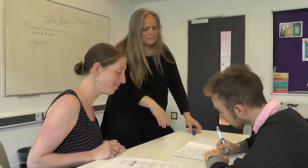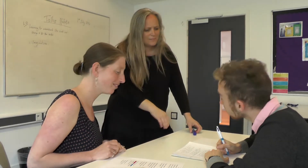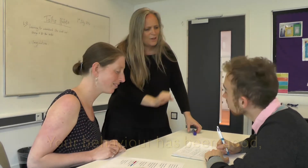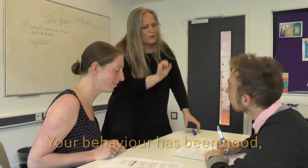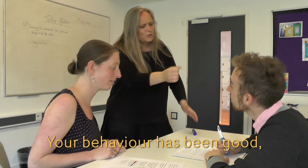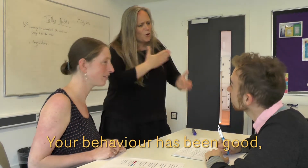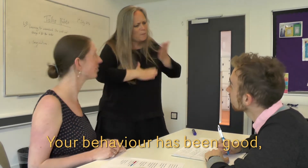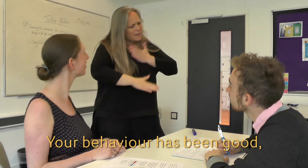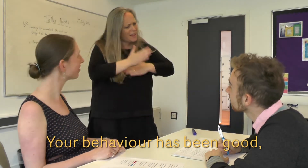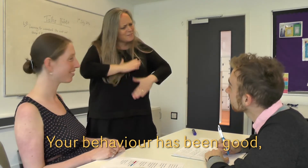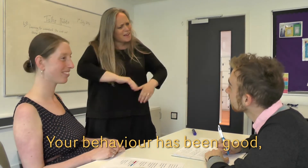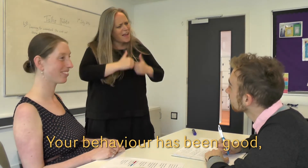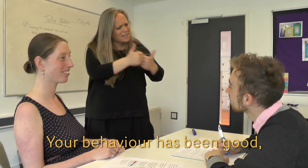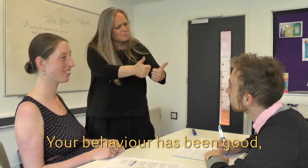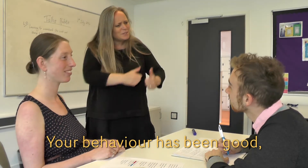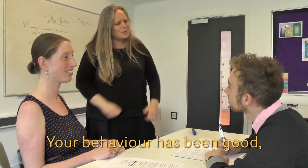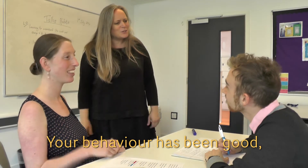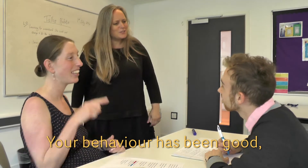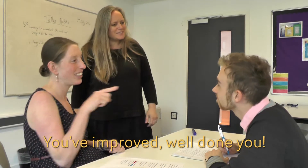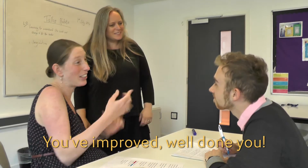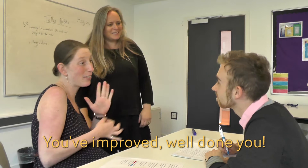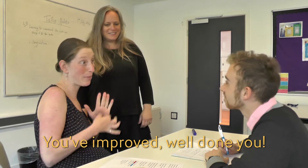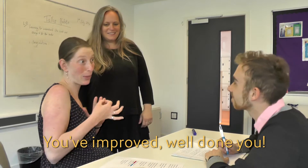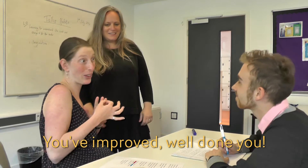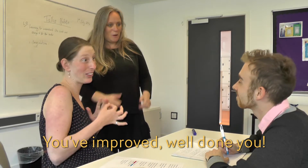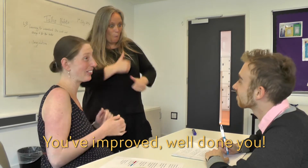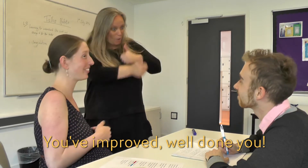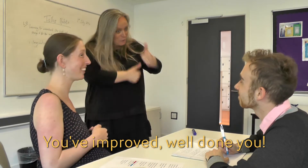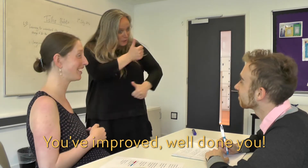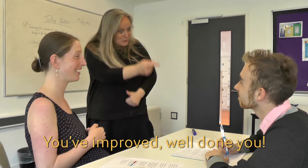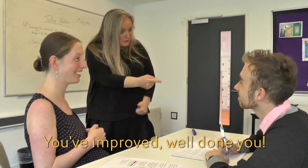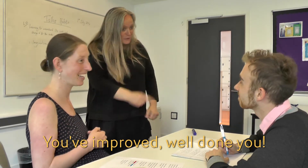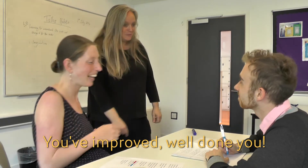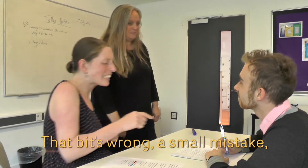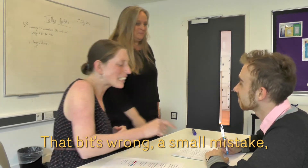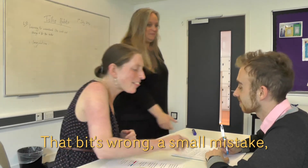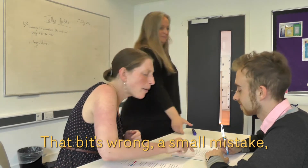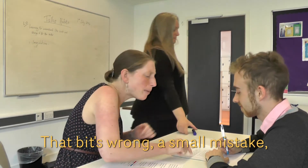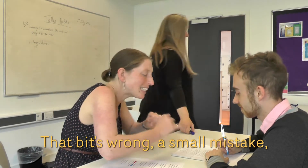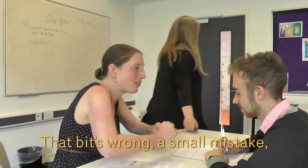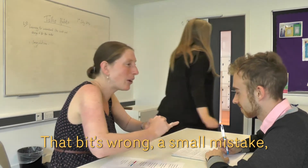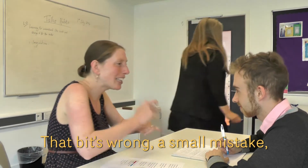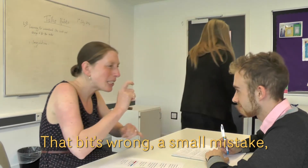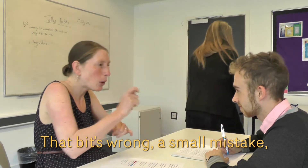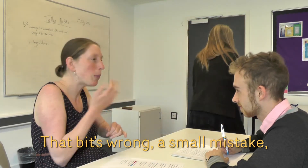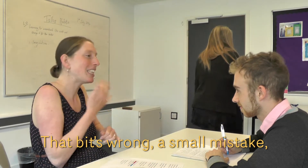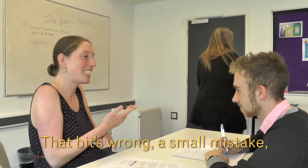Your behaviour has been good, you've improved, well done you, that fits wrong, a small mistake,